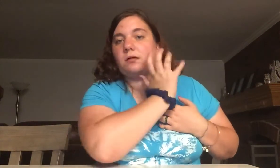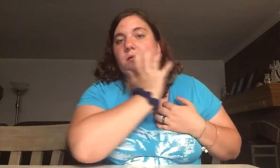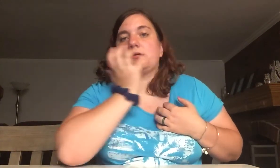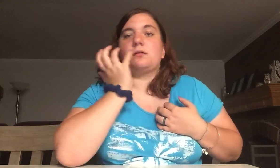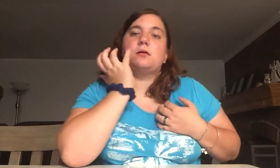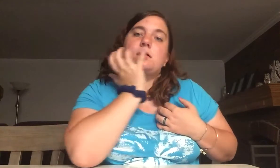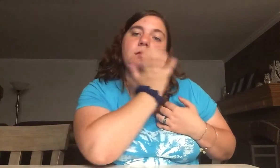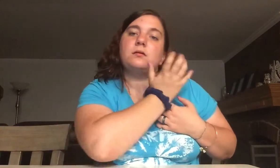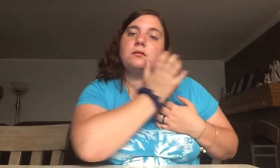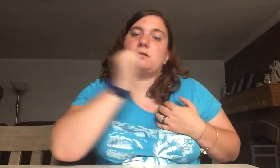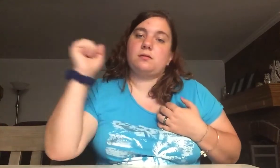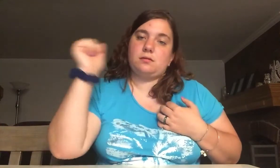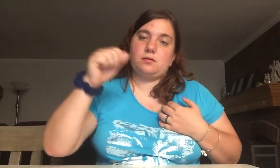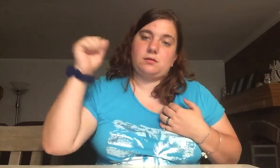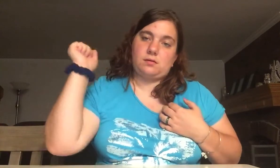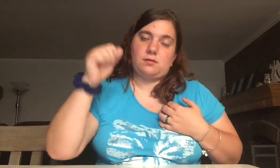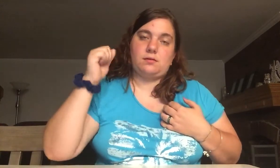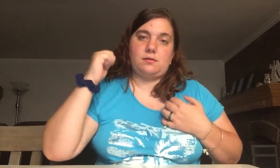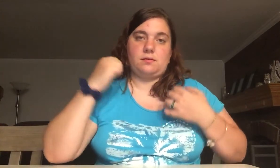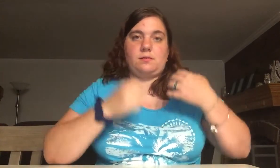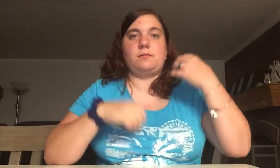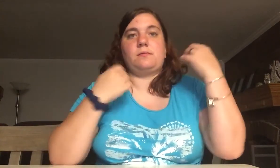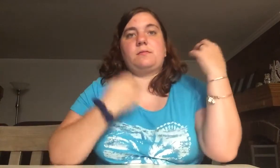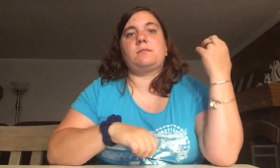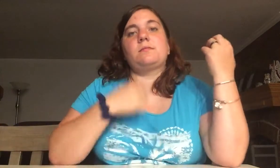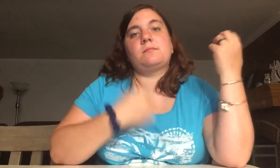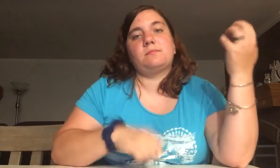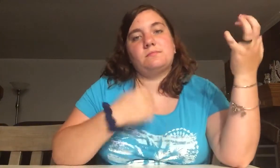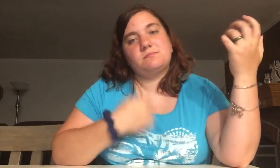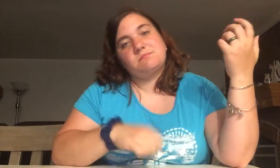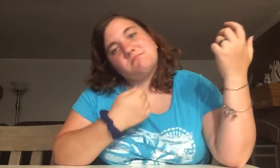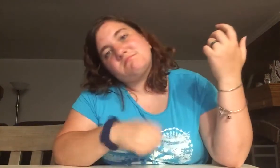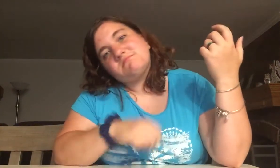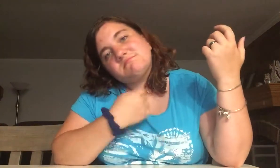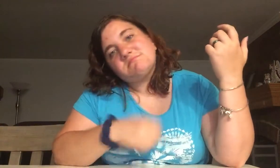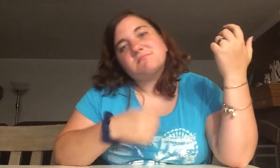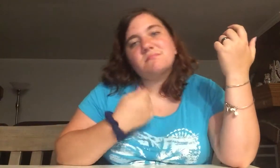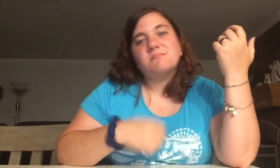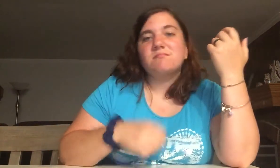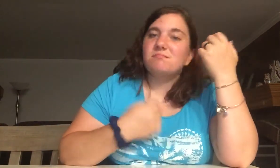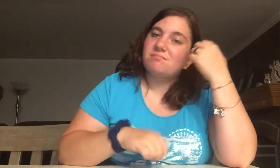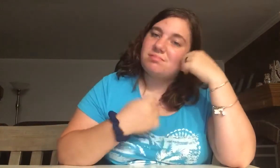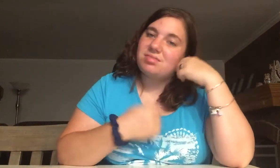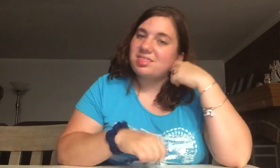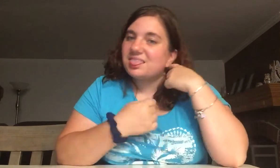I could not ask for